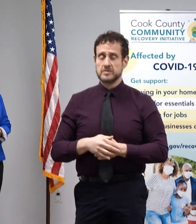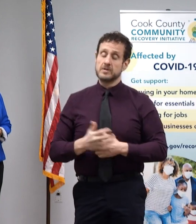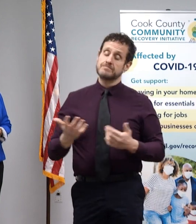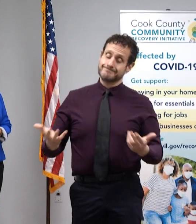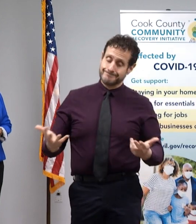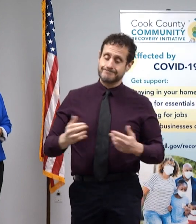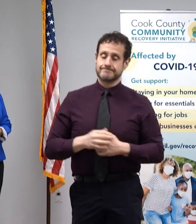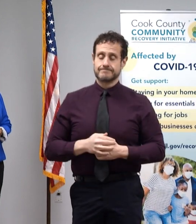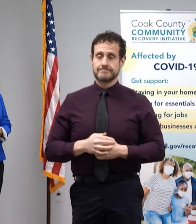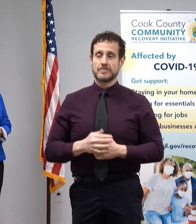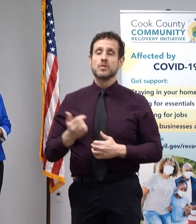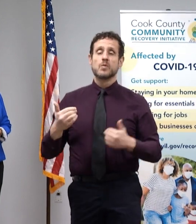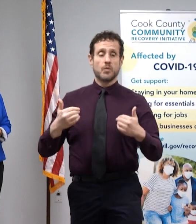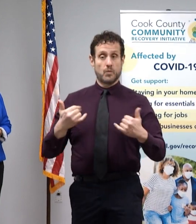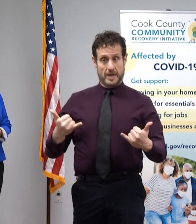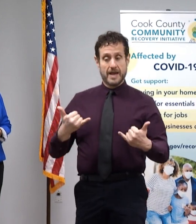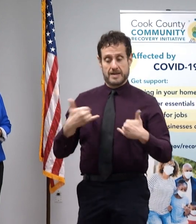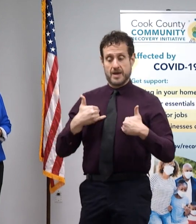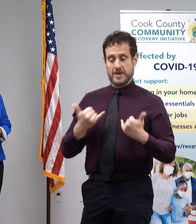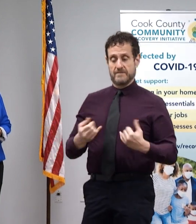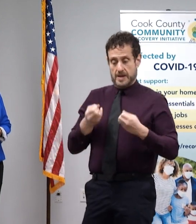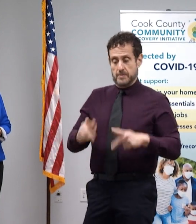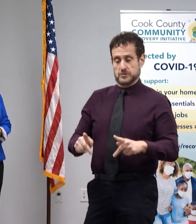we have an opportunity in